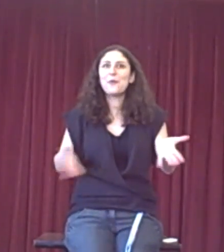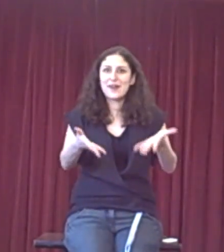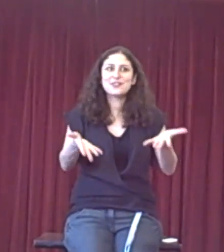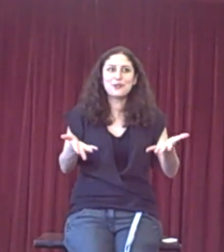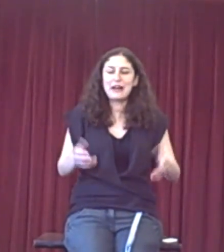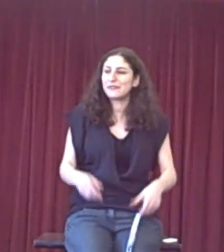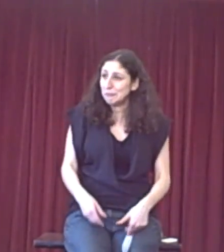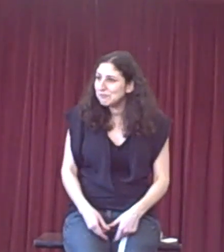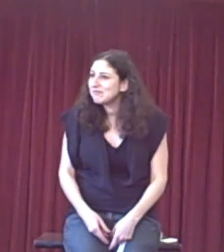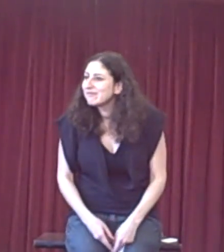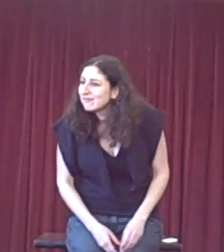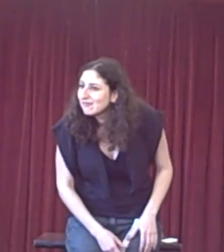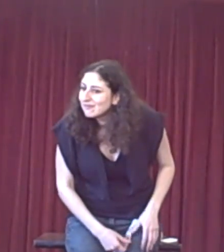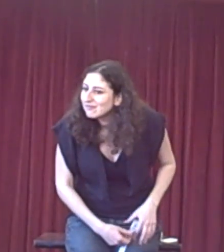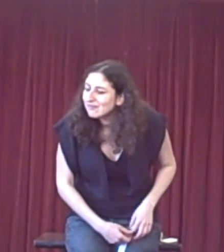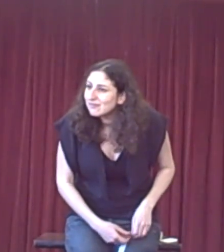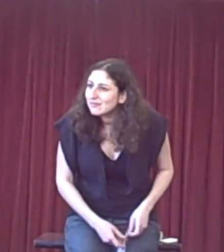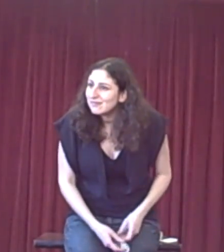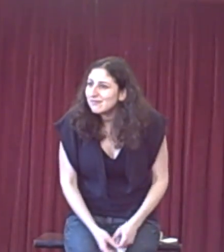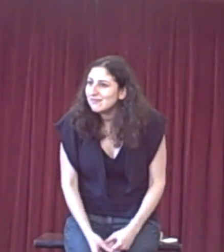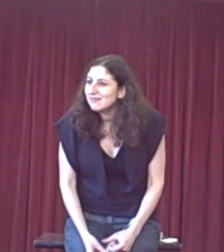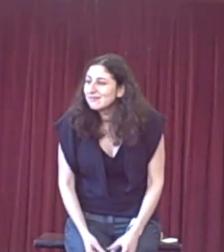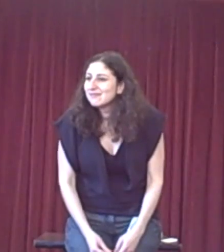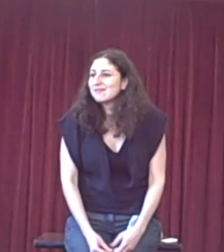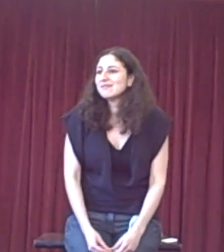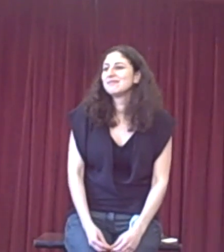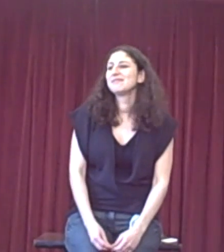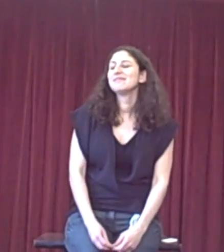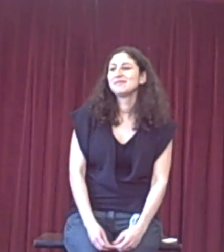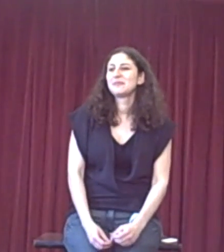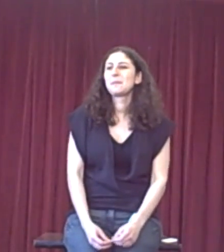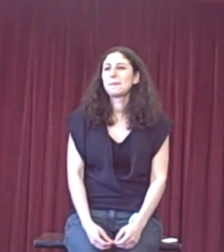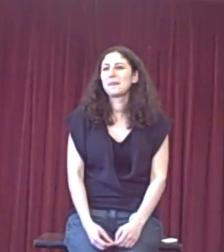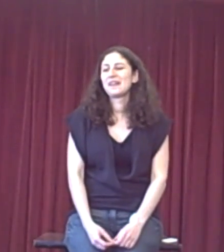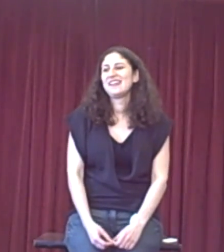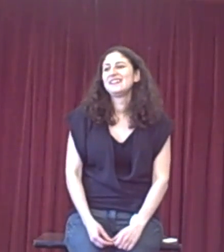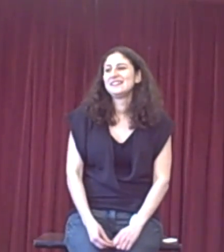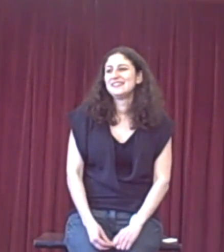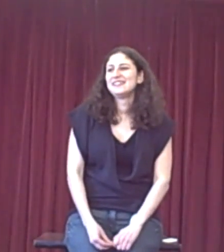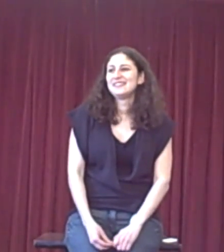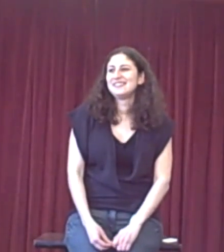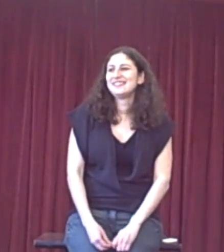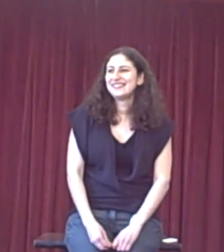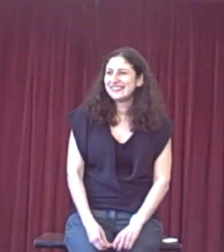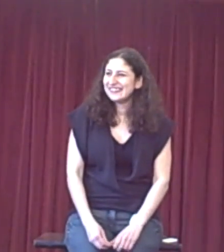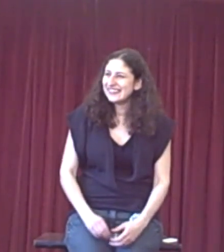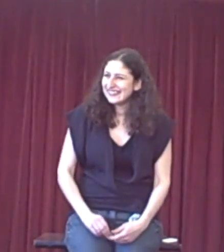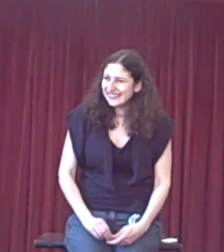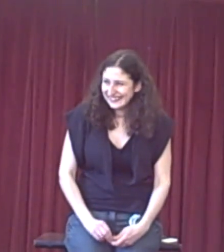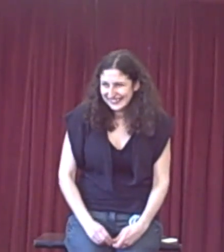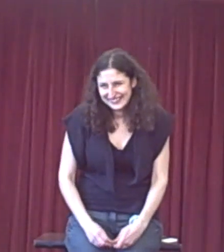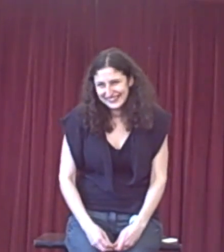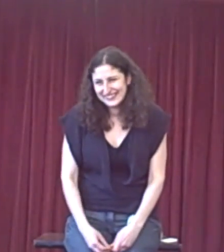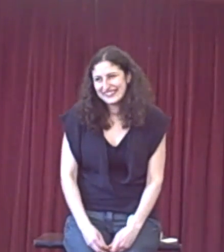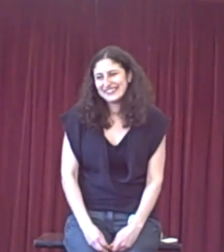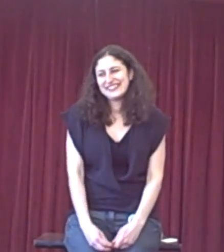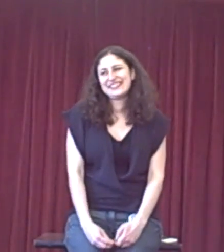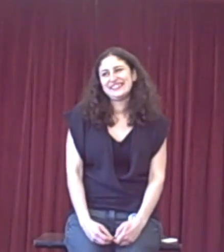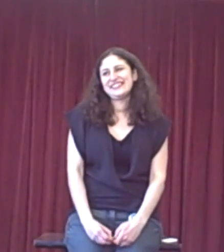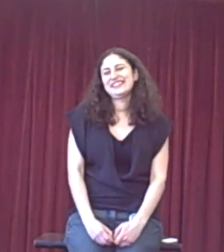why it's not relevant. It's always good to look at the judge, because if somebody said something stupid, the judge always goes like, what? And if you see that reaction, you know